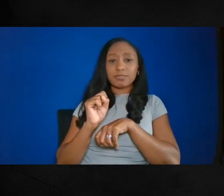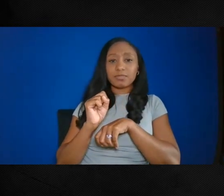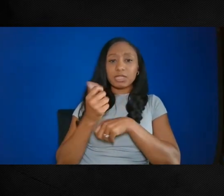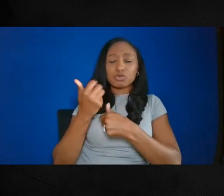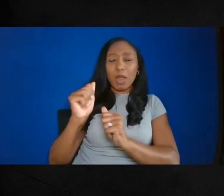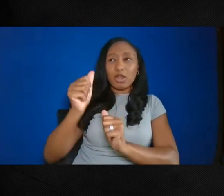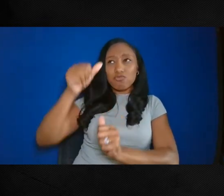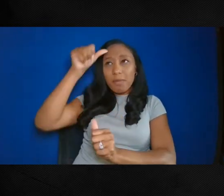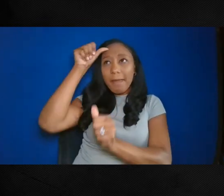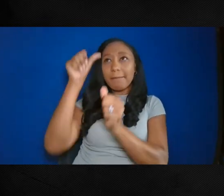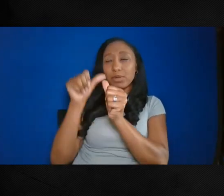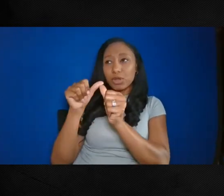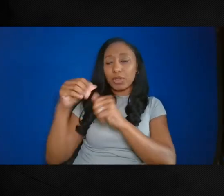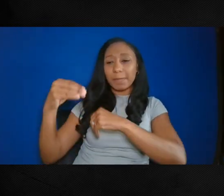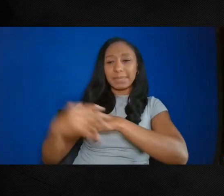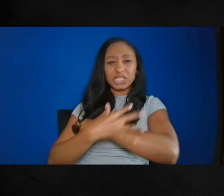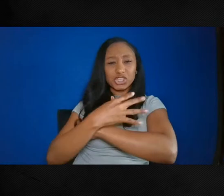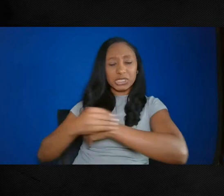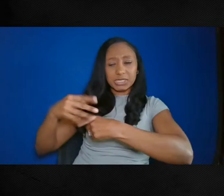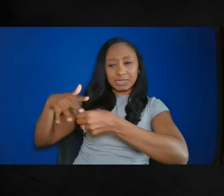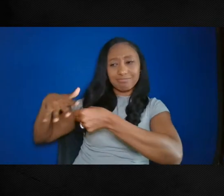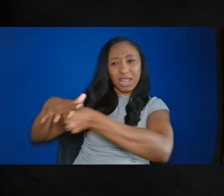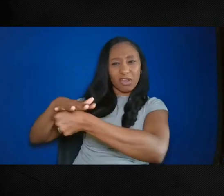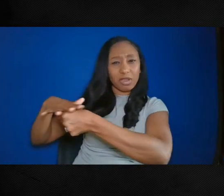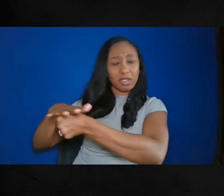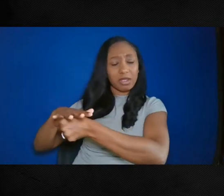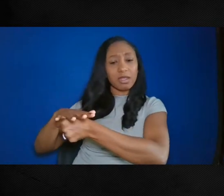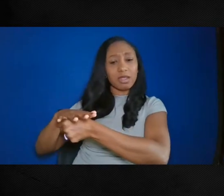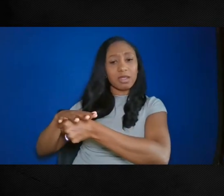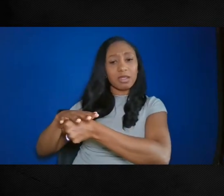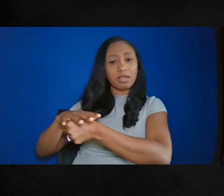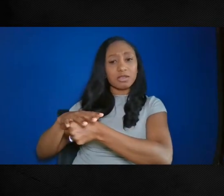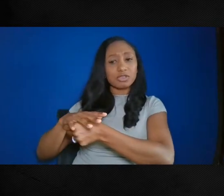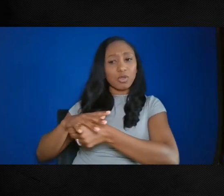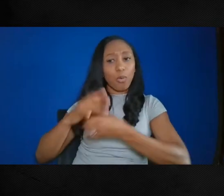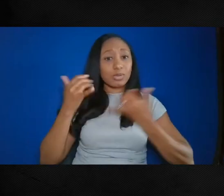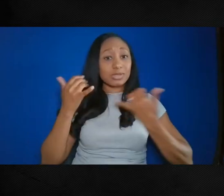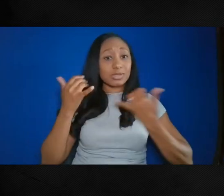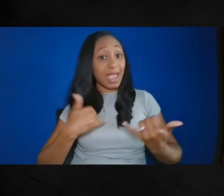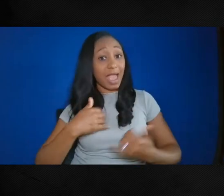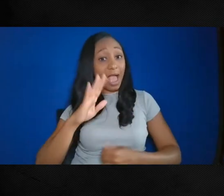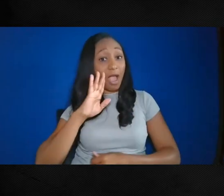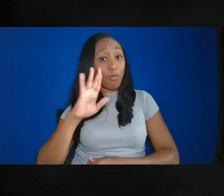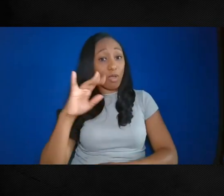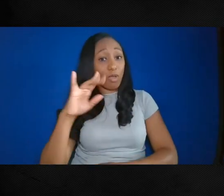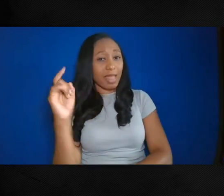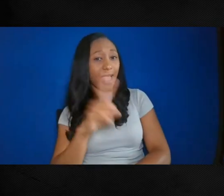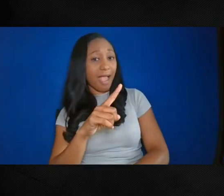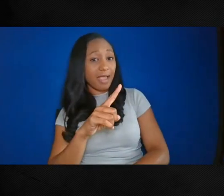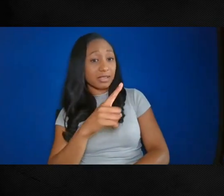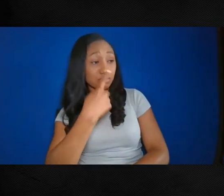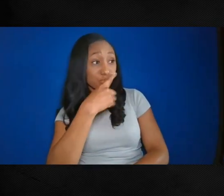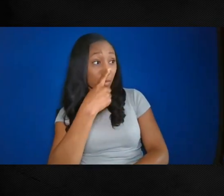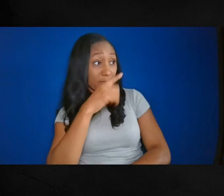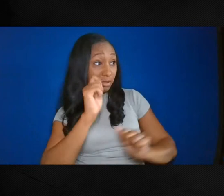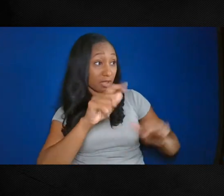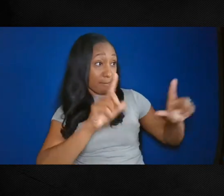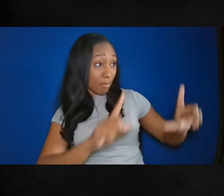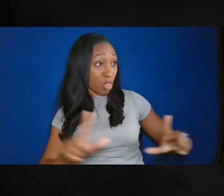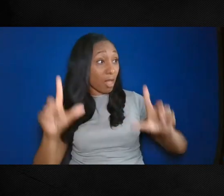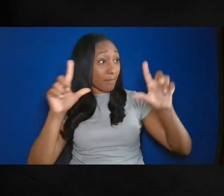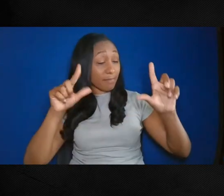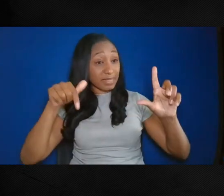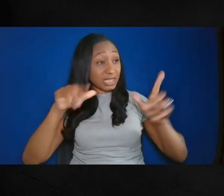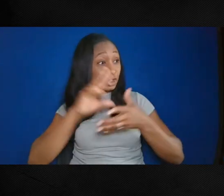And so to maximize our time today, I'm going to ask Sean if he could pull up this cover story